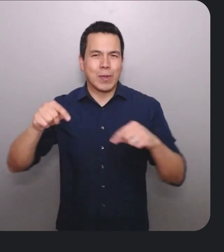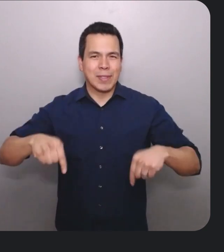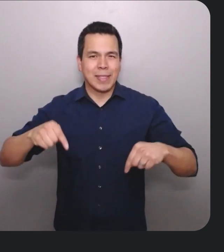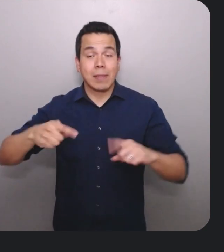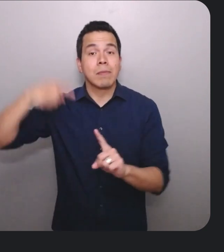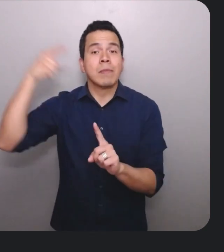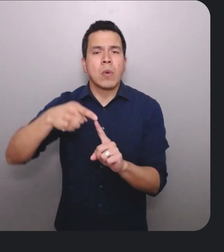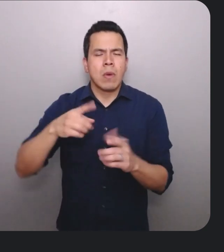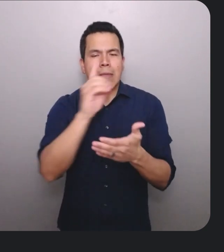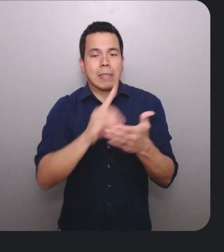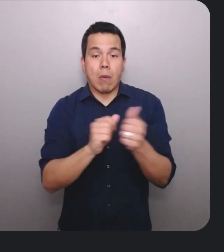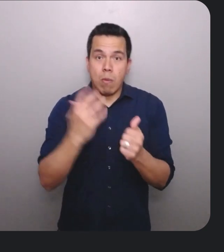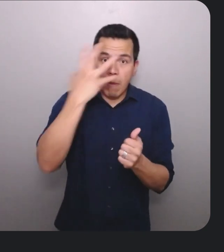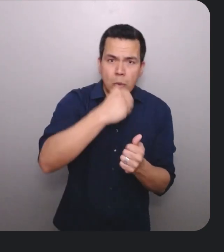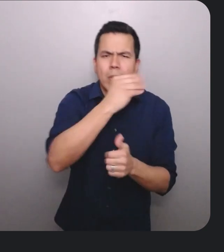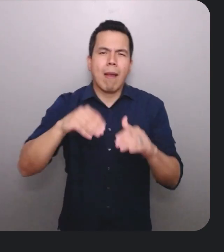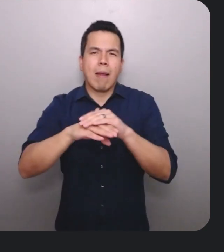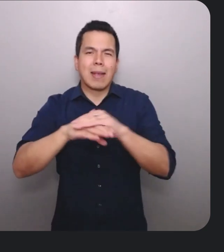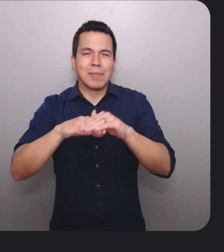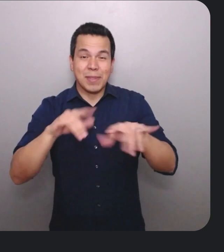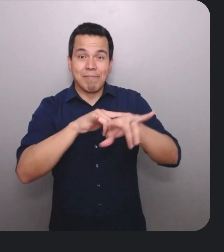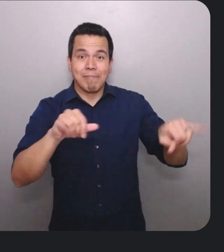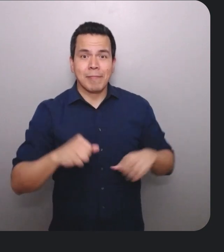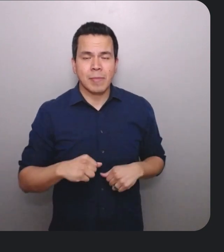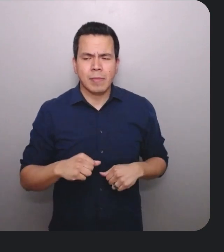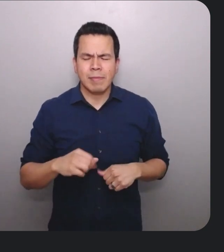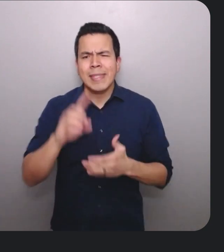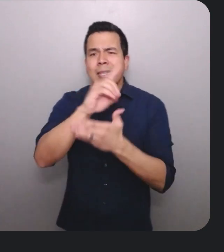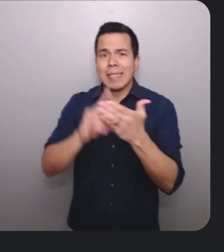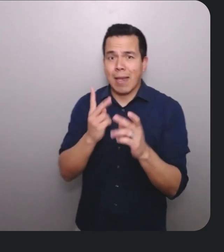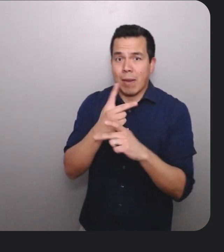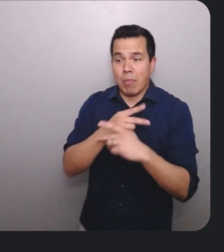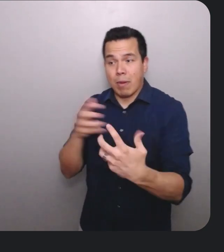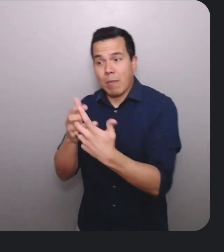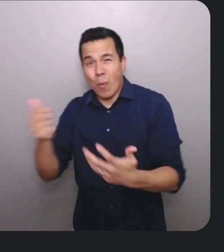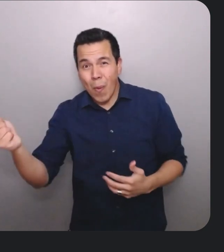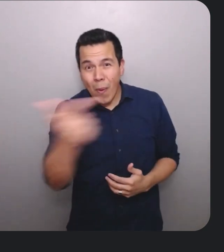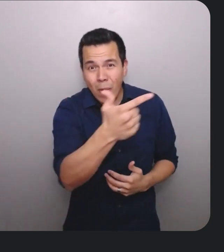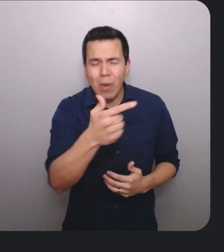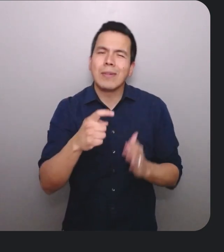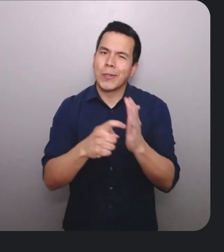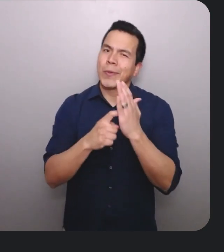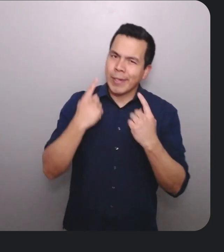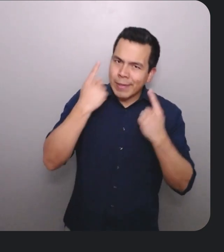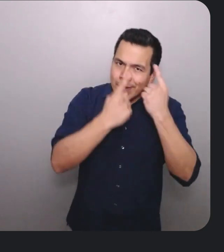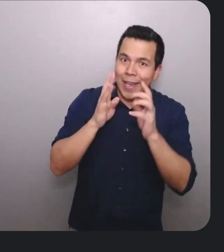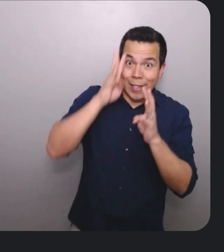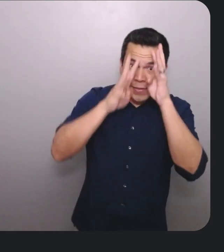in mind. Design products that can be used by everyone requires creativity and thoughtfulness. Any product that hopes to reach